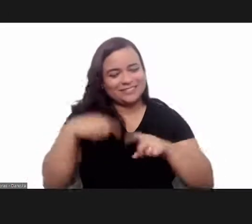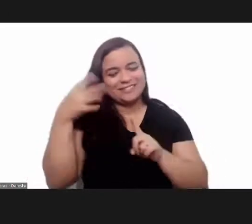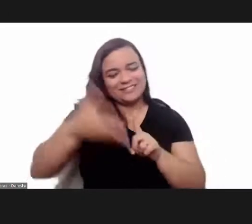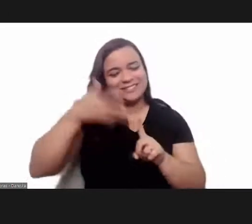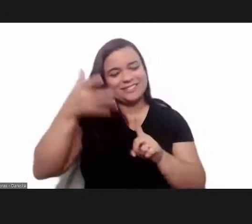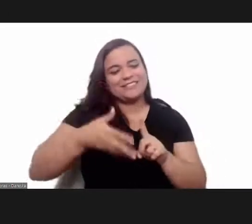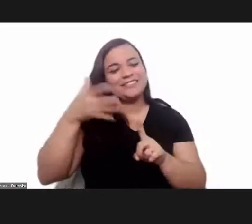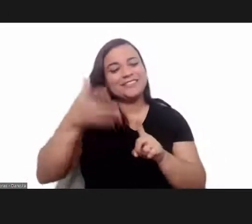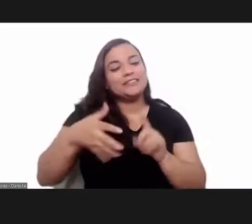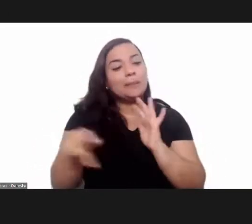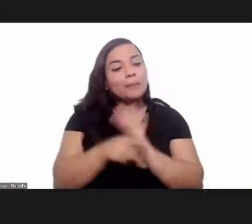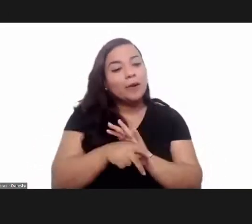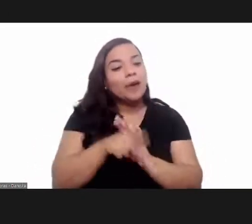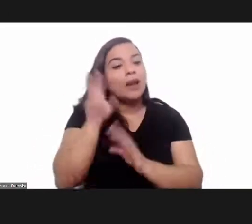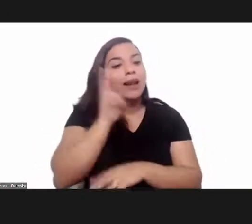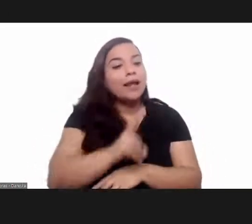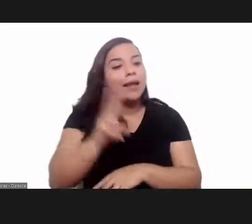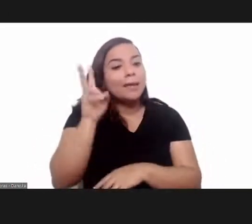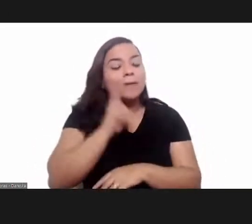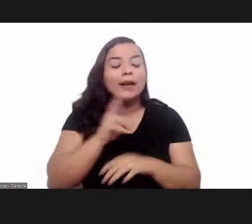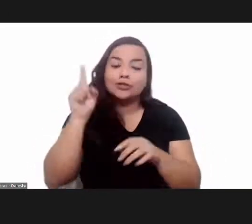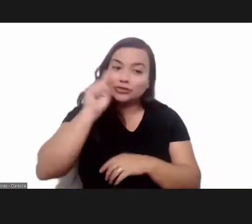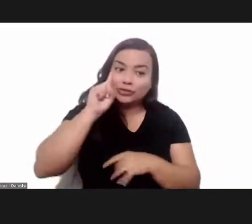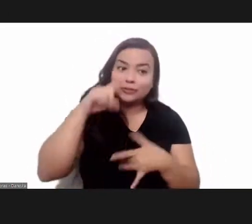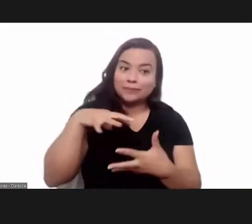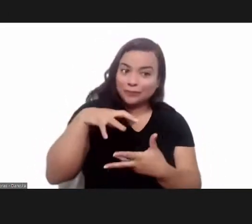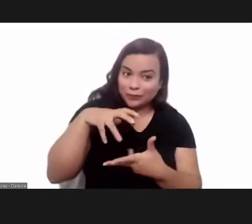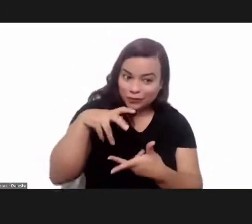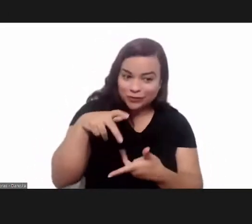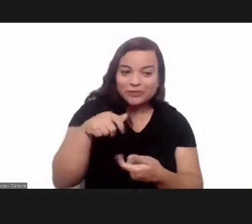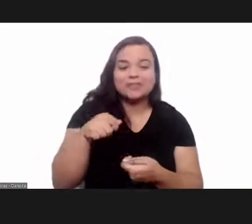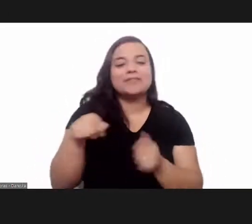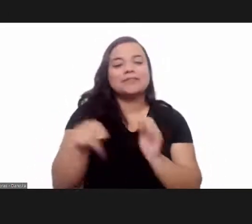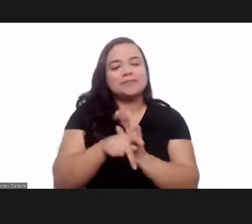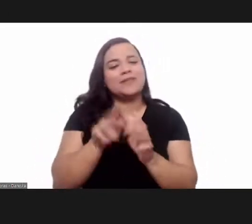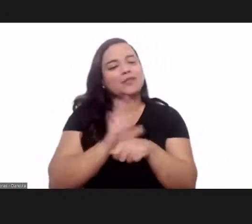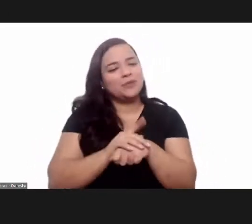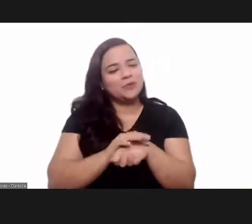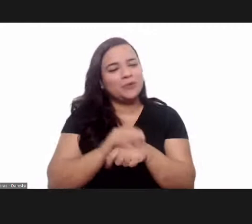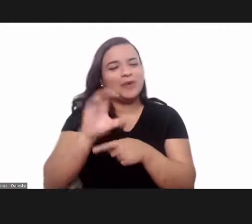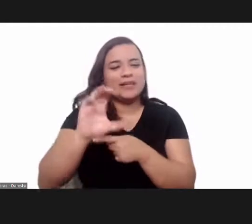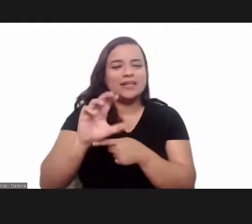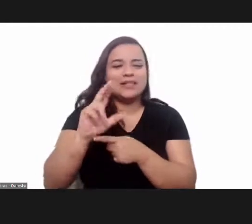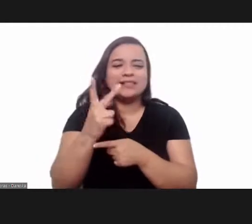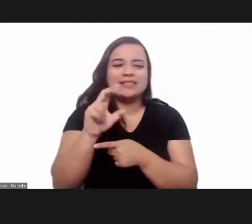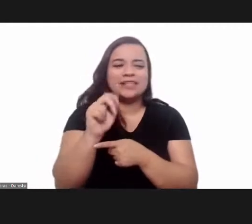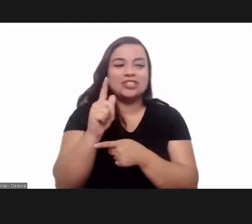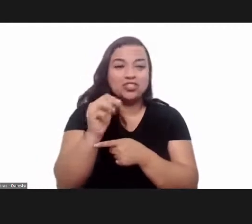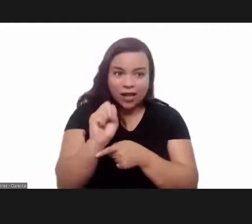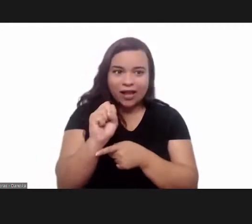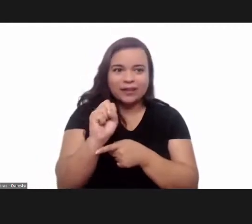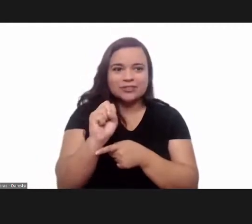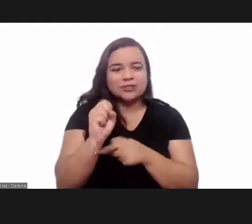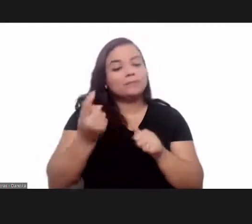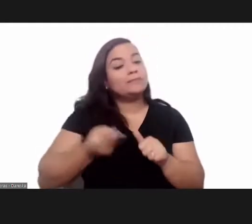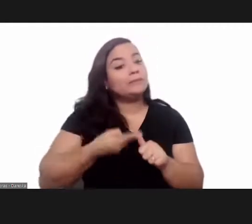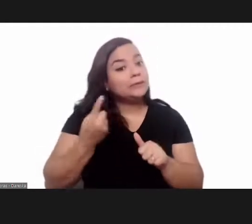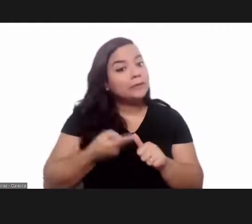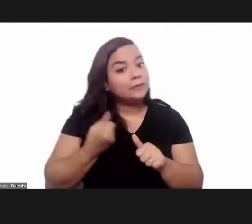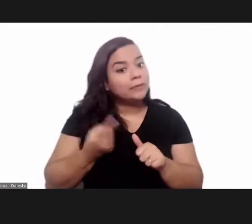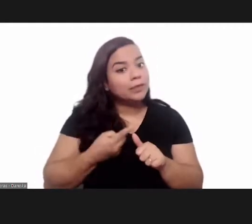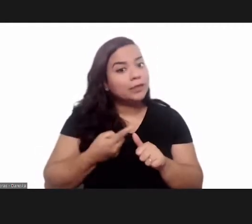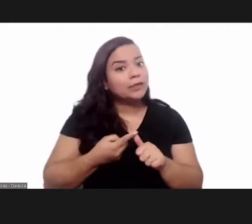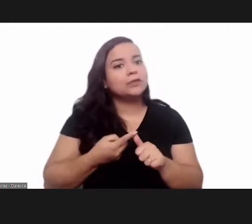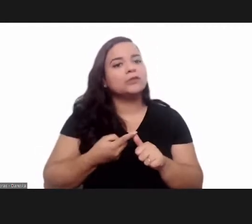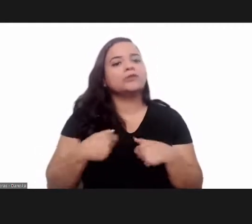session i am i de jilton brandon and this special day world chagas disease